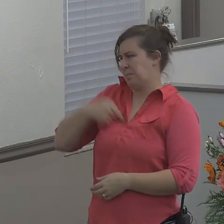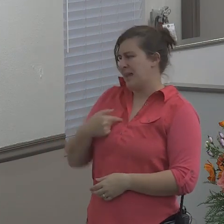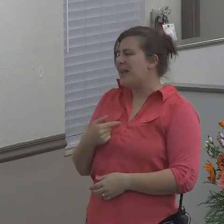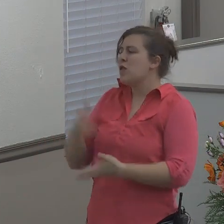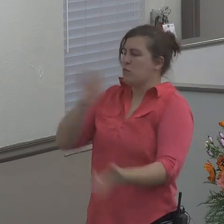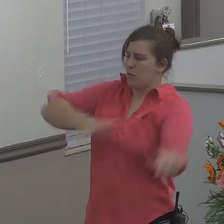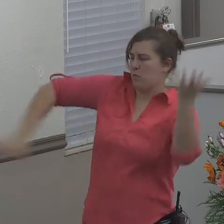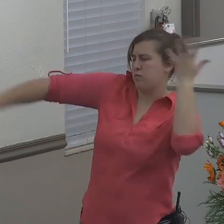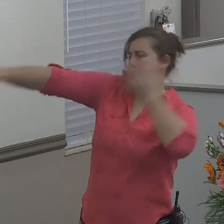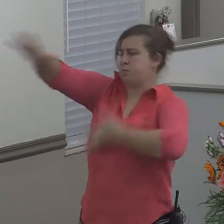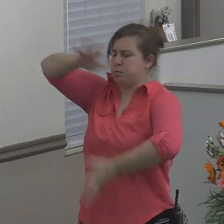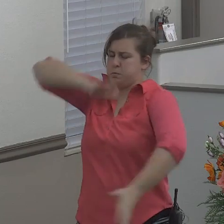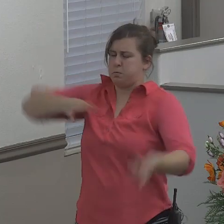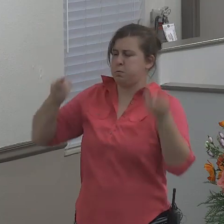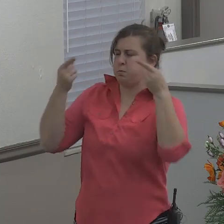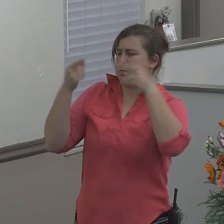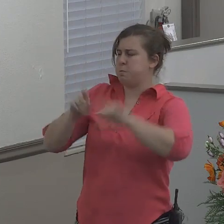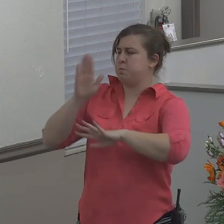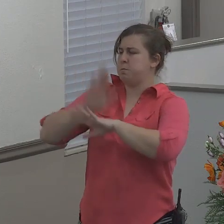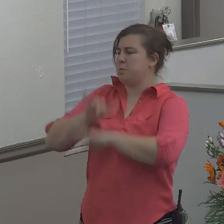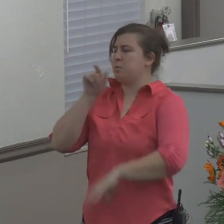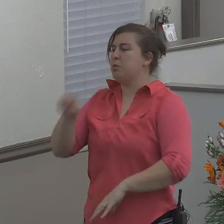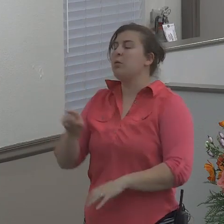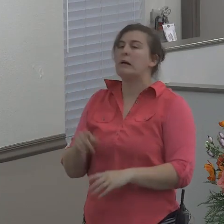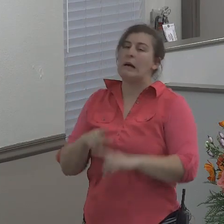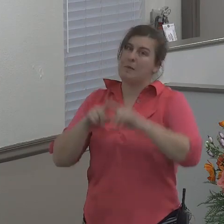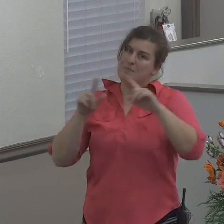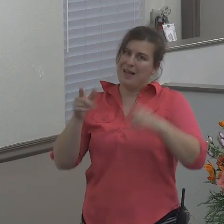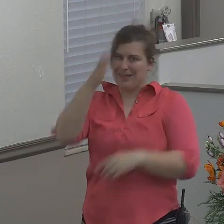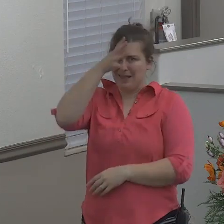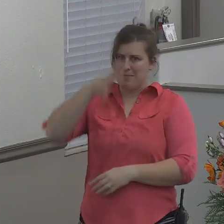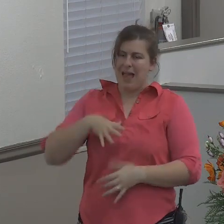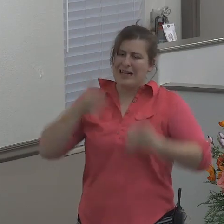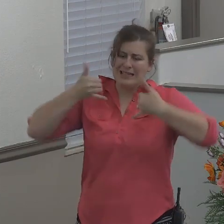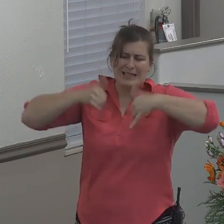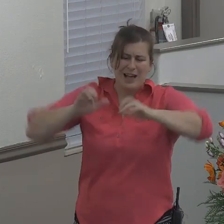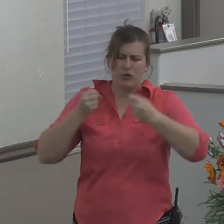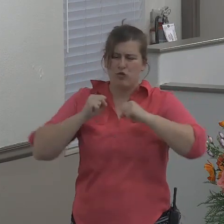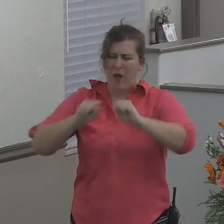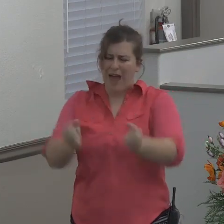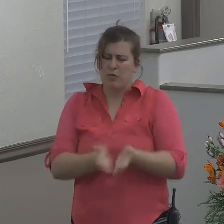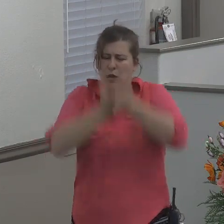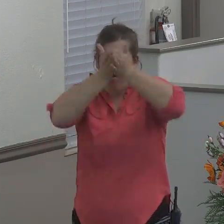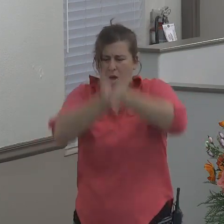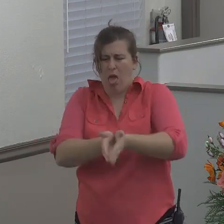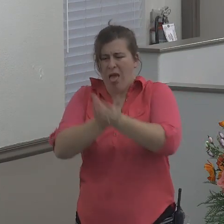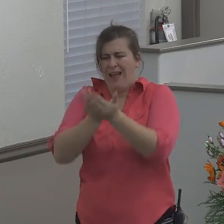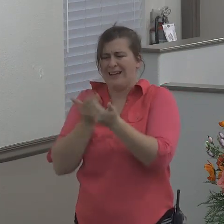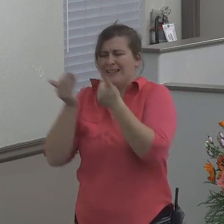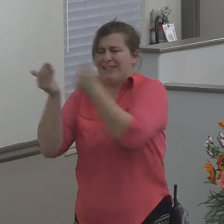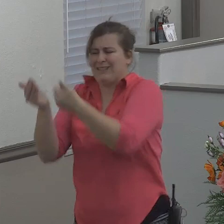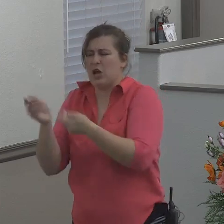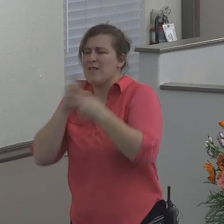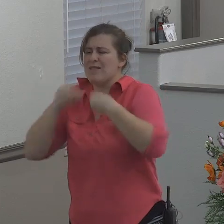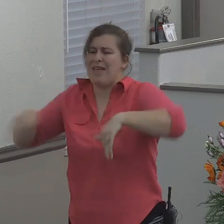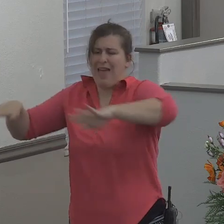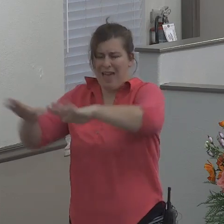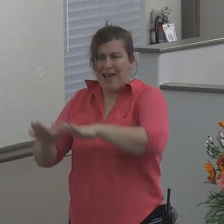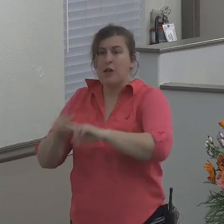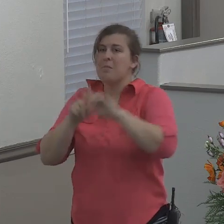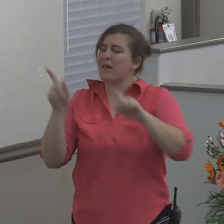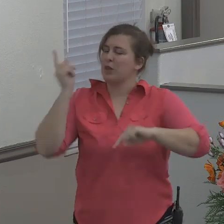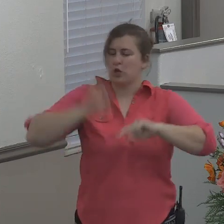you. Nevertheless the men rode hard to bring it to land. But they could not, for the sea wrought,